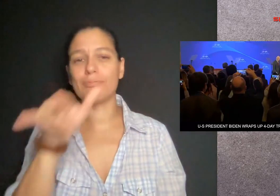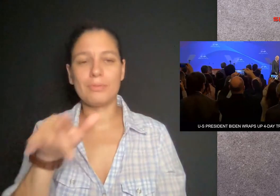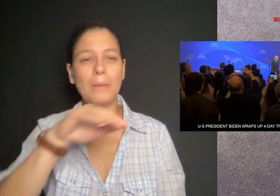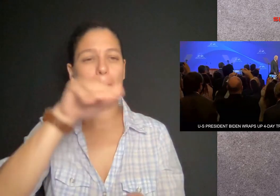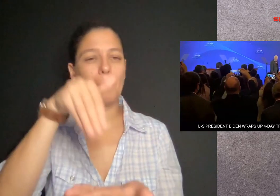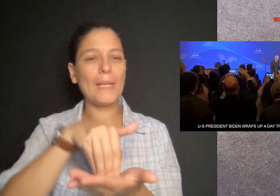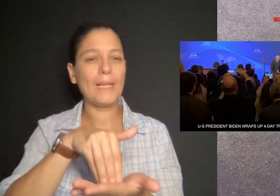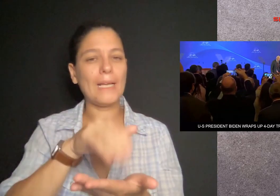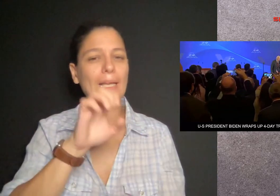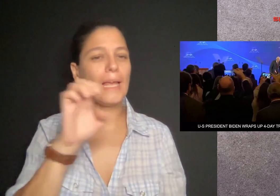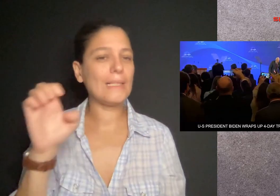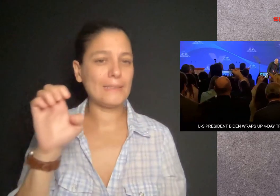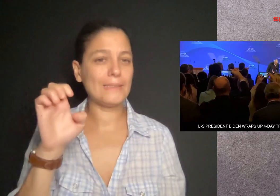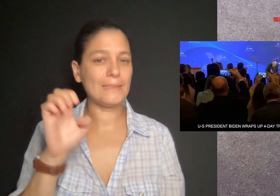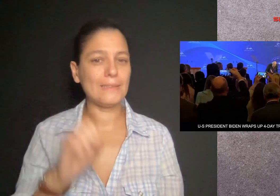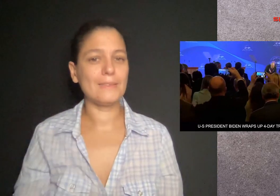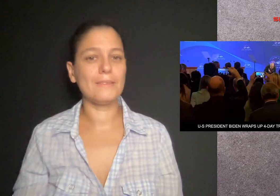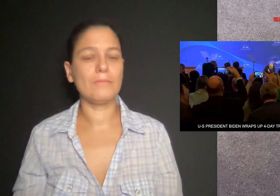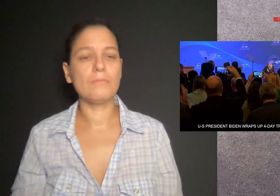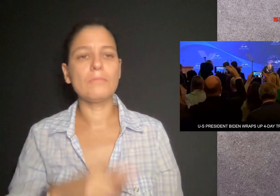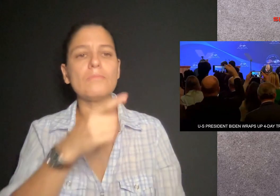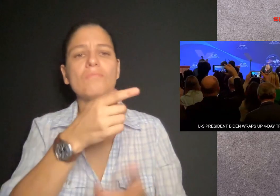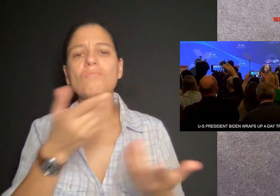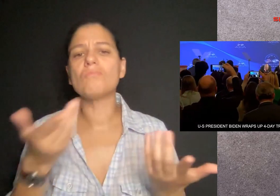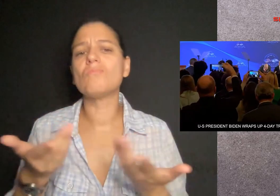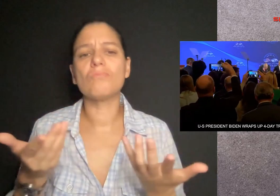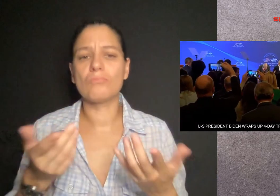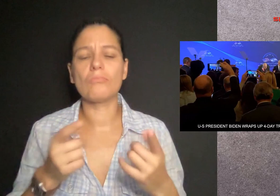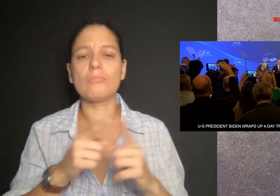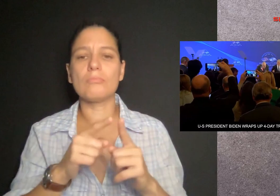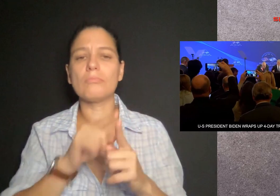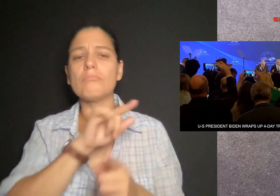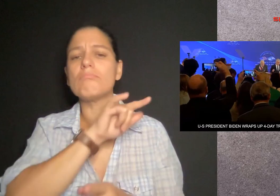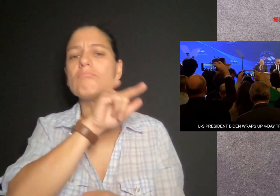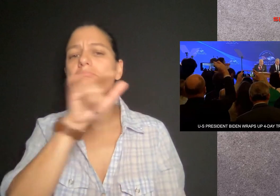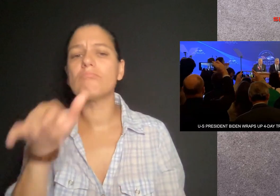U.S. President Joe Biden wrapped up his three-day trip to the Middle East.